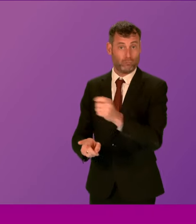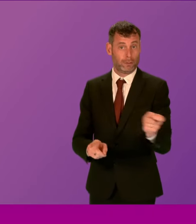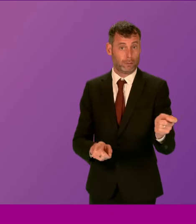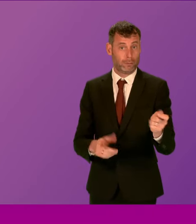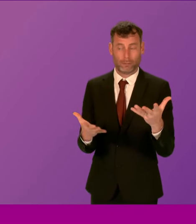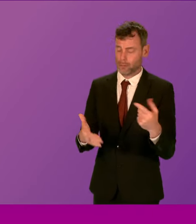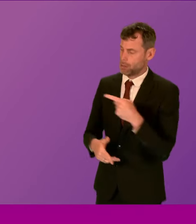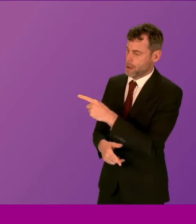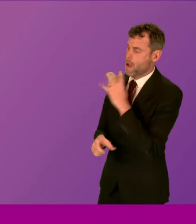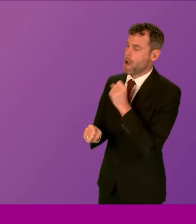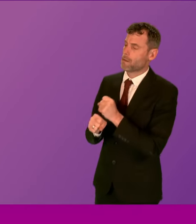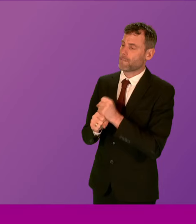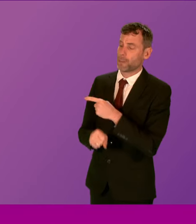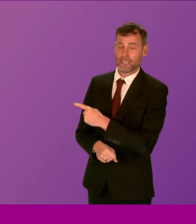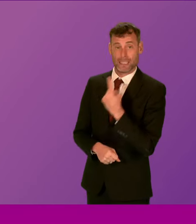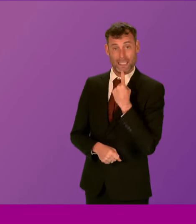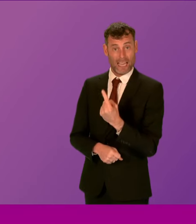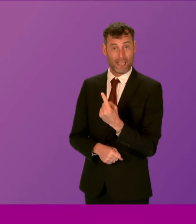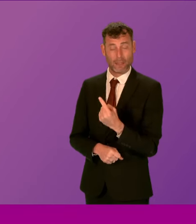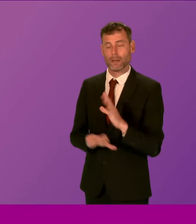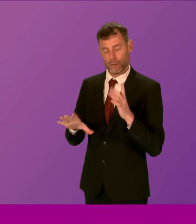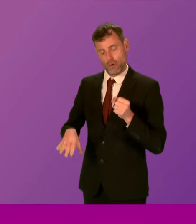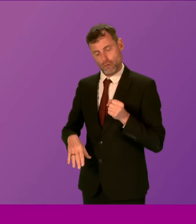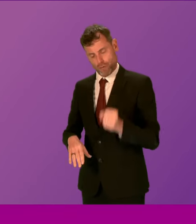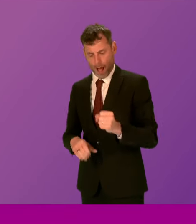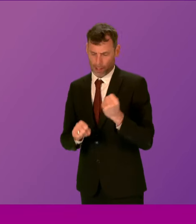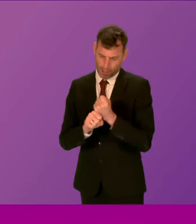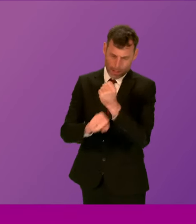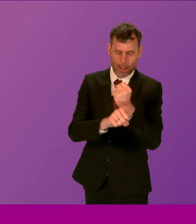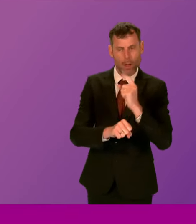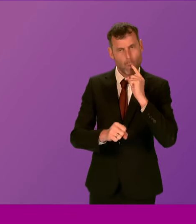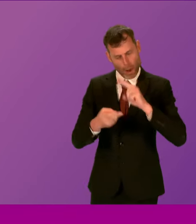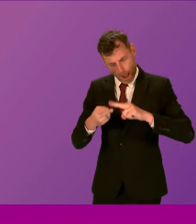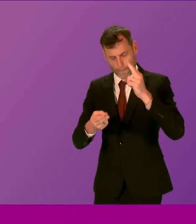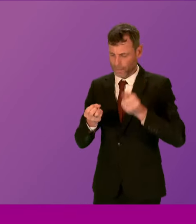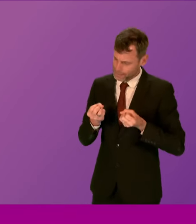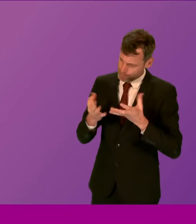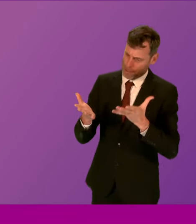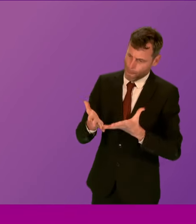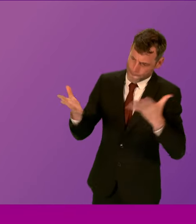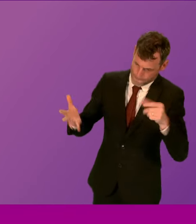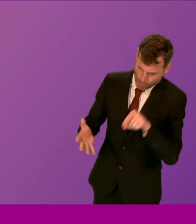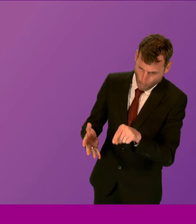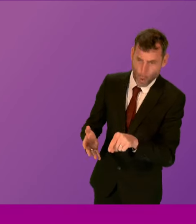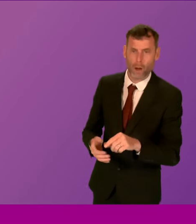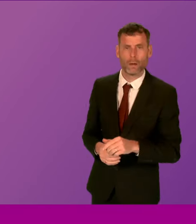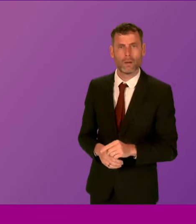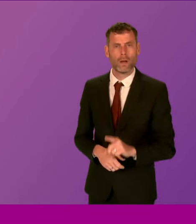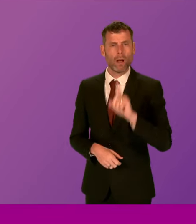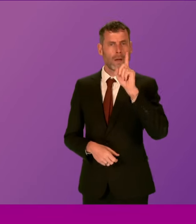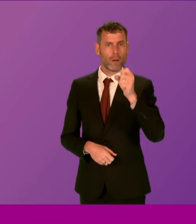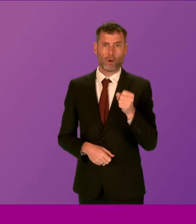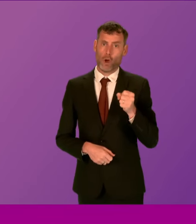The Government's assertion to Parliament that rail infrastructure spending is rising? Or the view of experienced railway